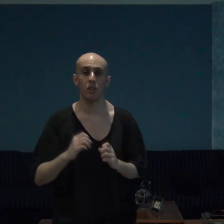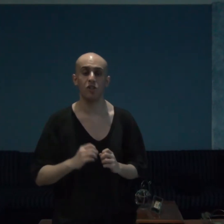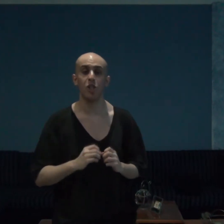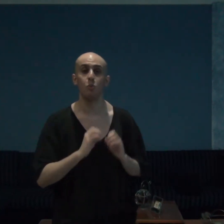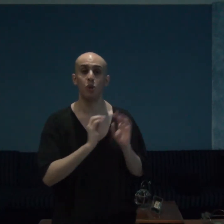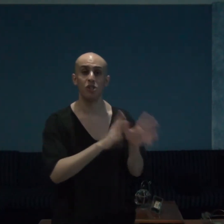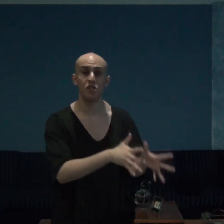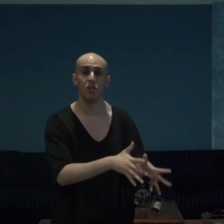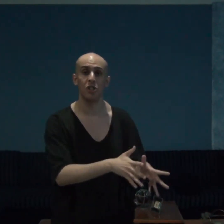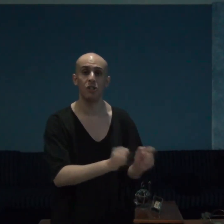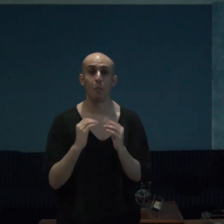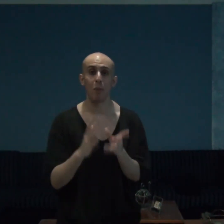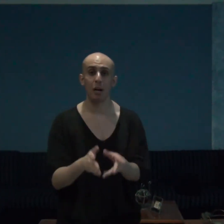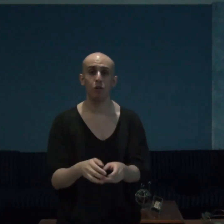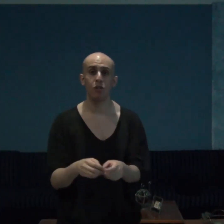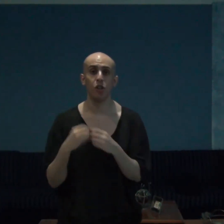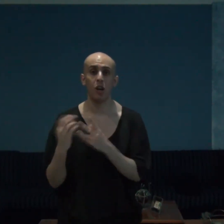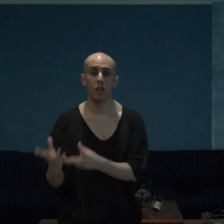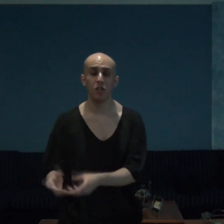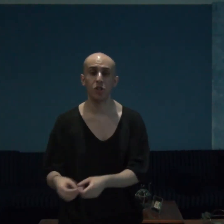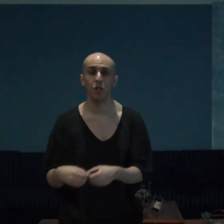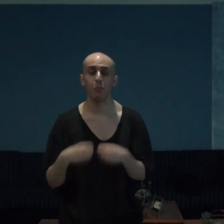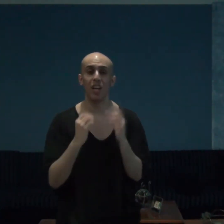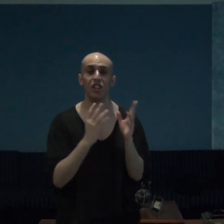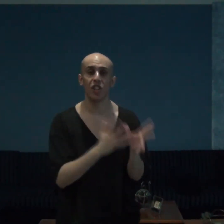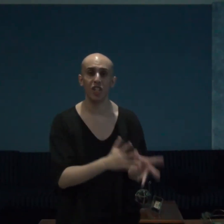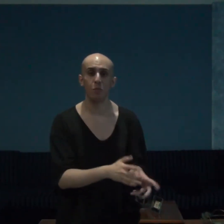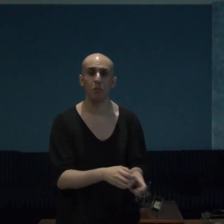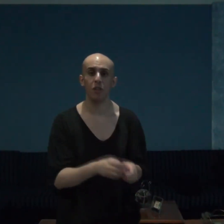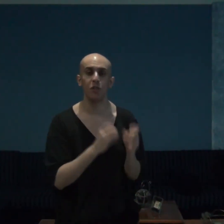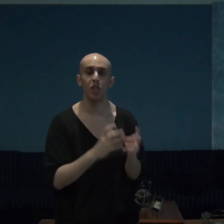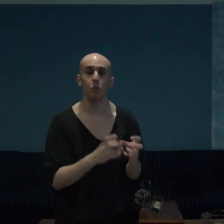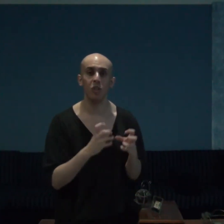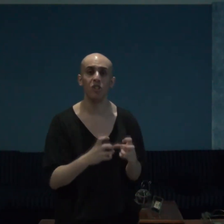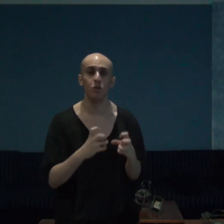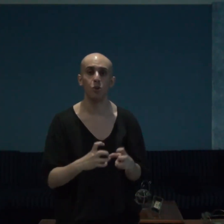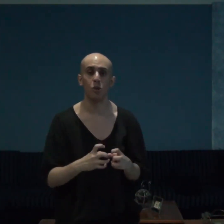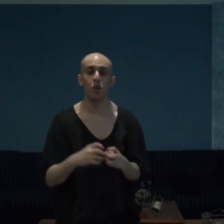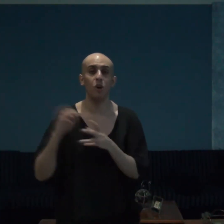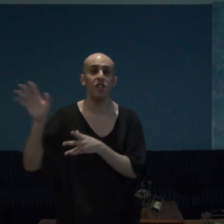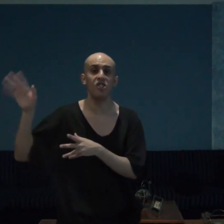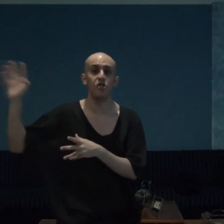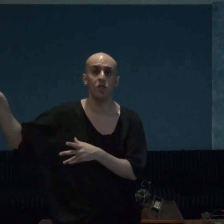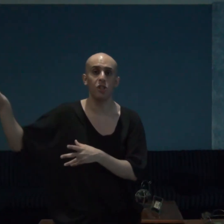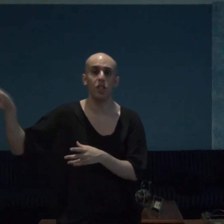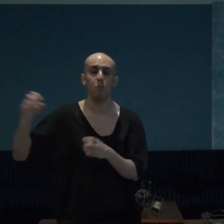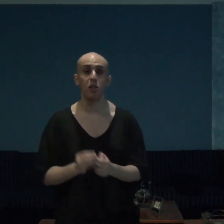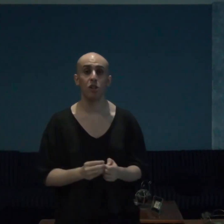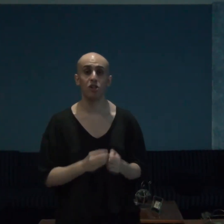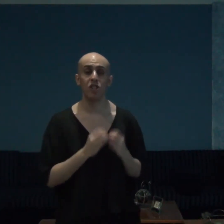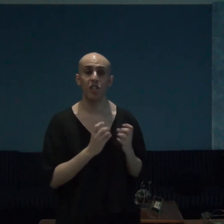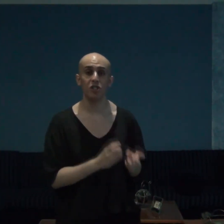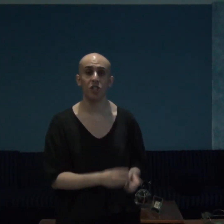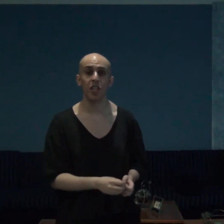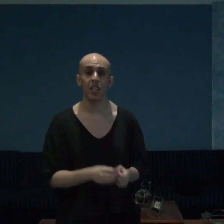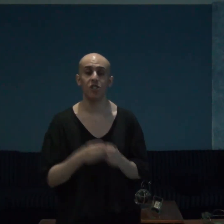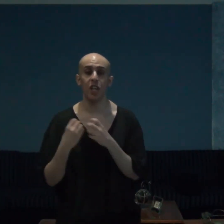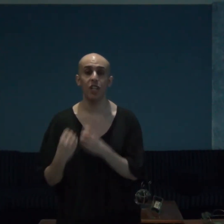he warns her about the hardship and nightmare she will endure on his journey because Guts guys and